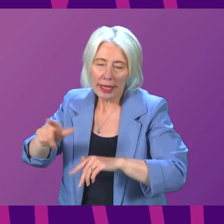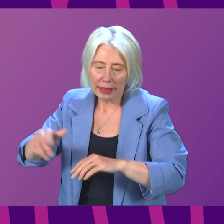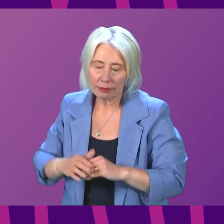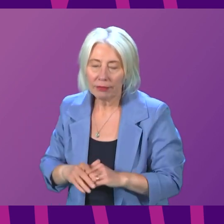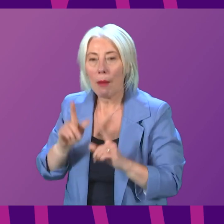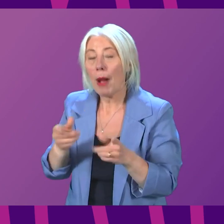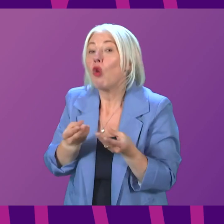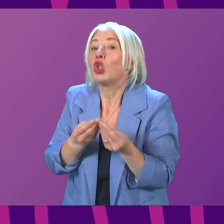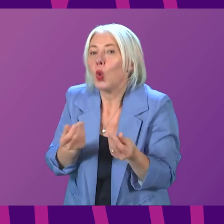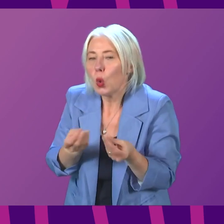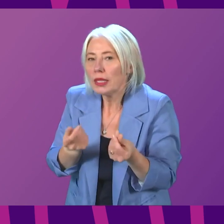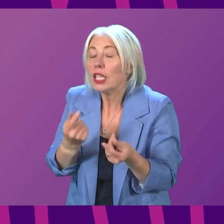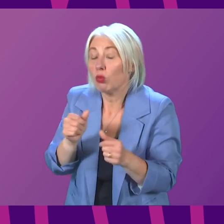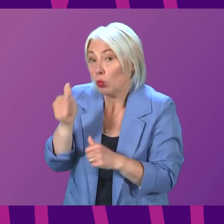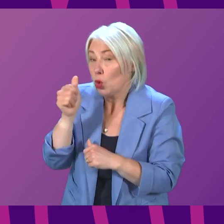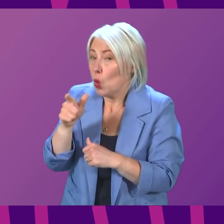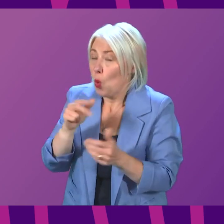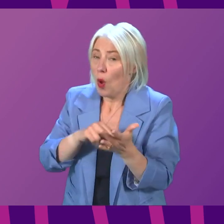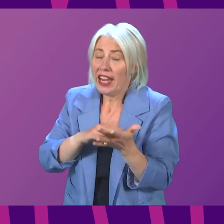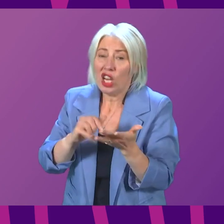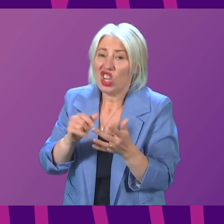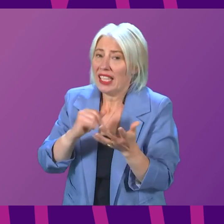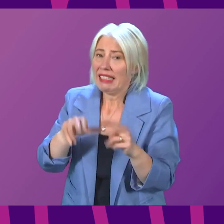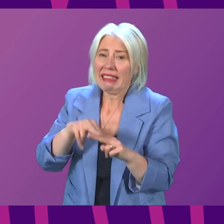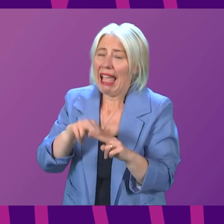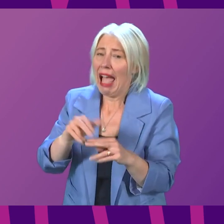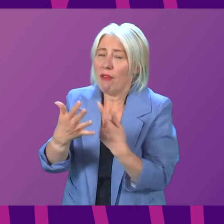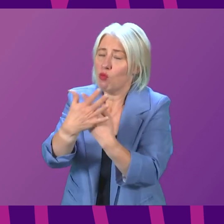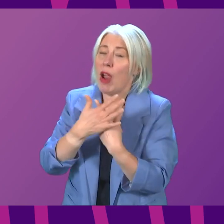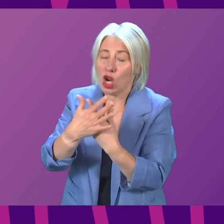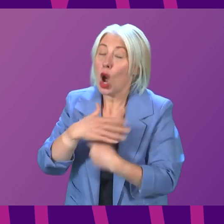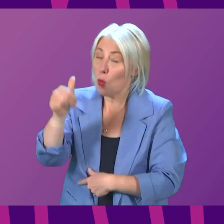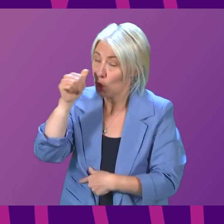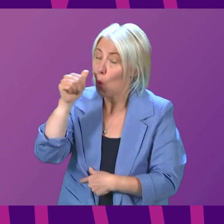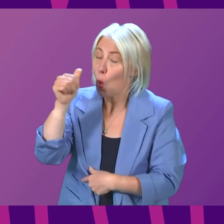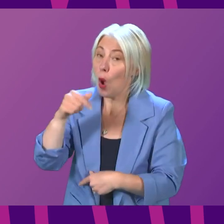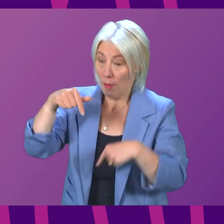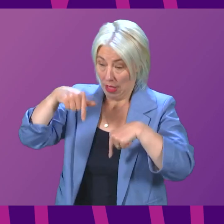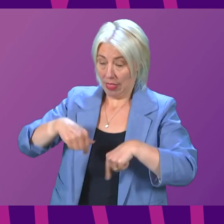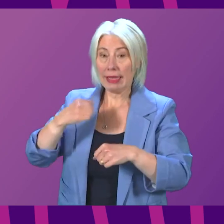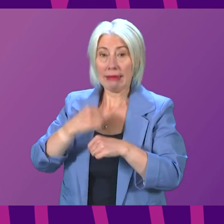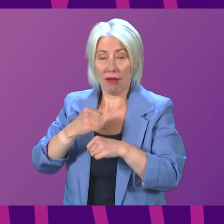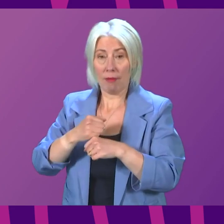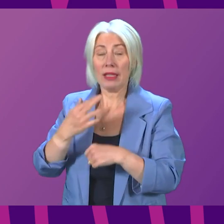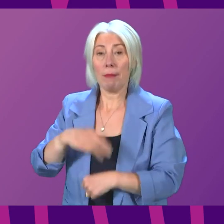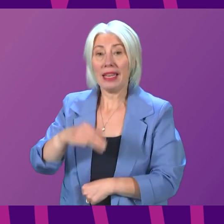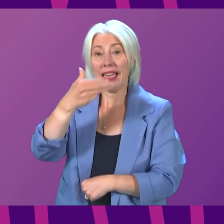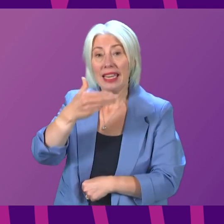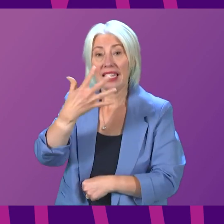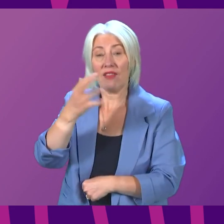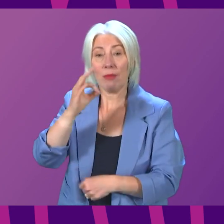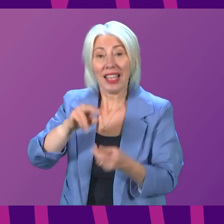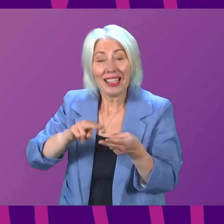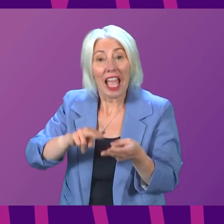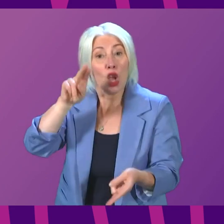of resourcing, we recognise the pressure that NHS staff are under. But under this government, there has been a 95% increase